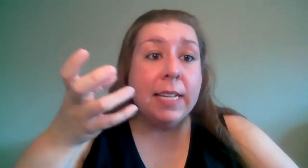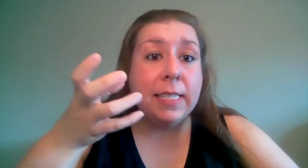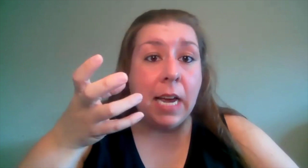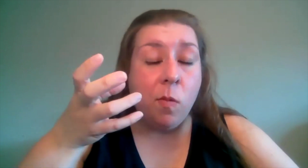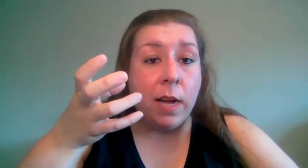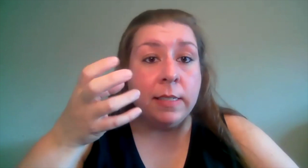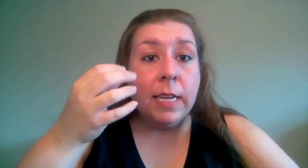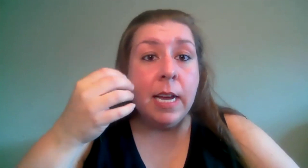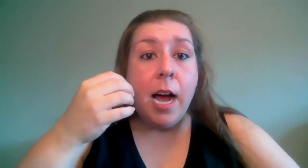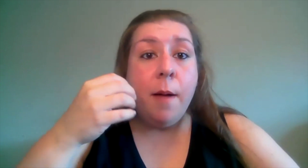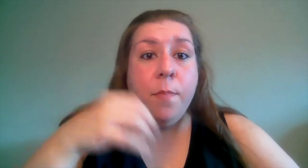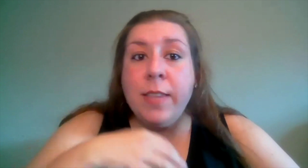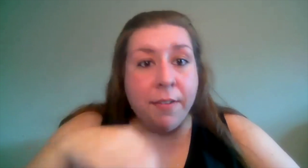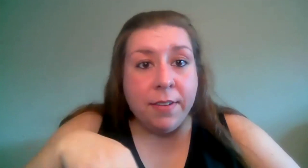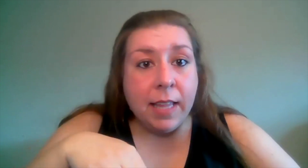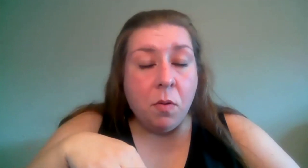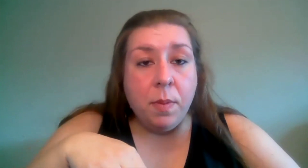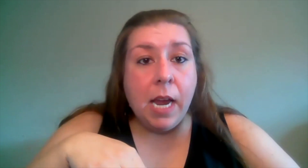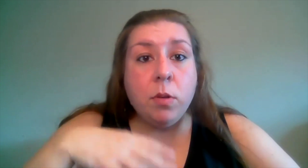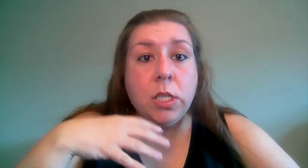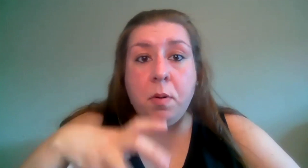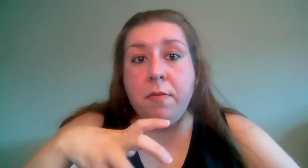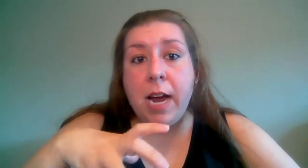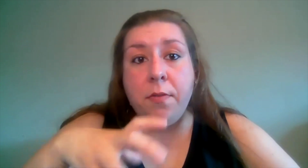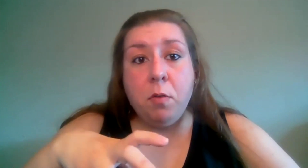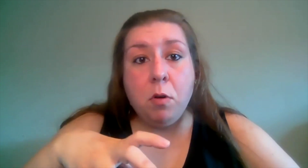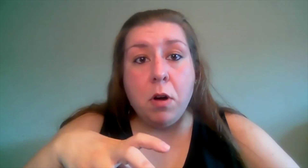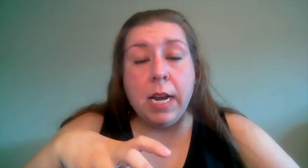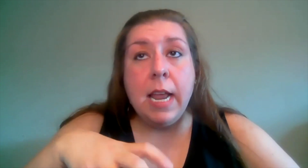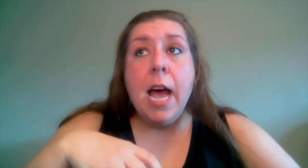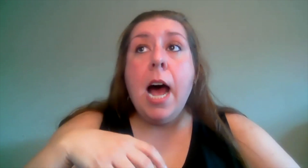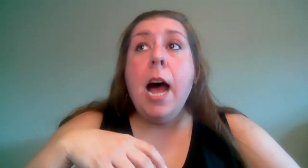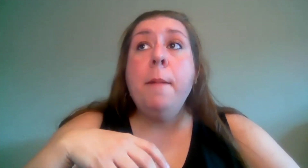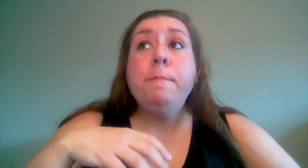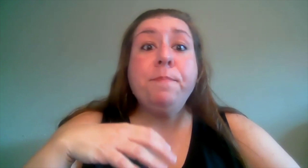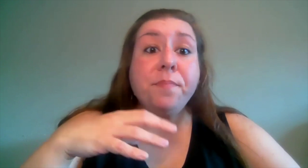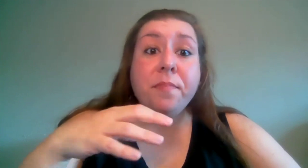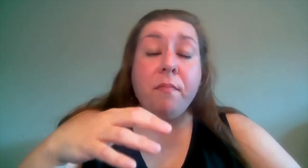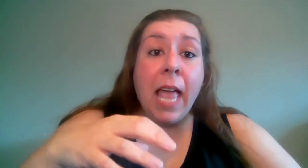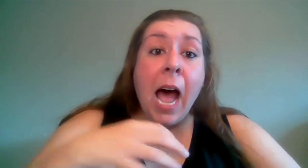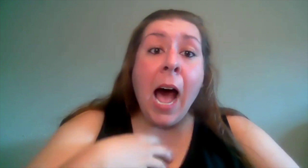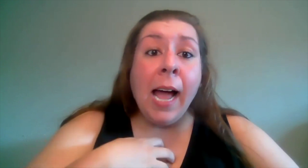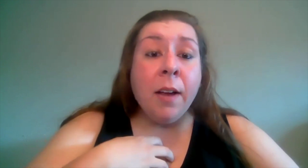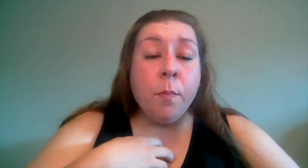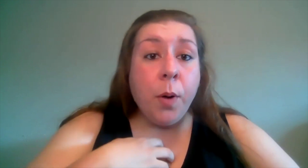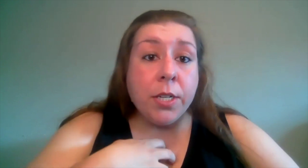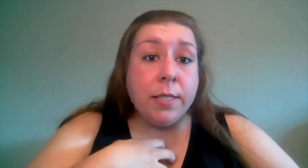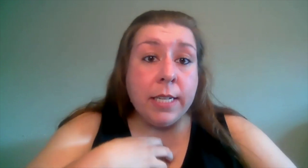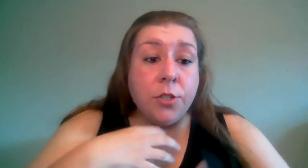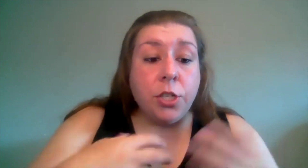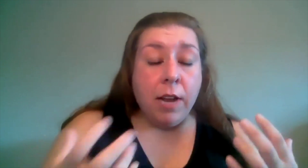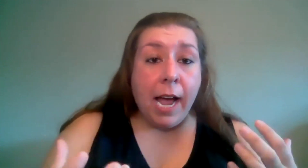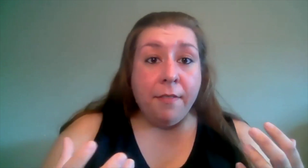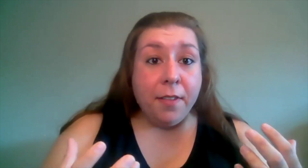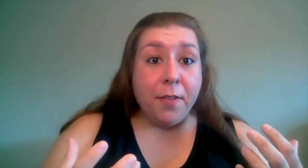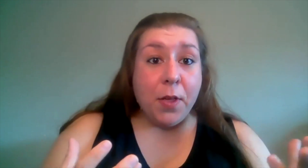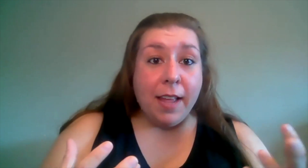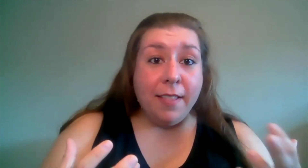inside ones um definitely will be able to provide free recording um i personally don't have and